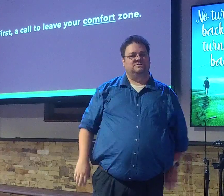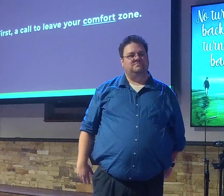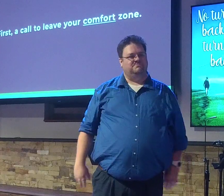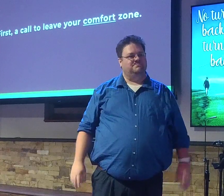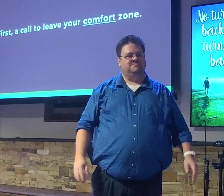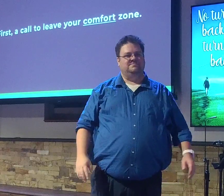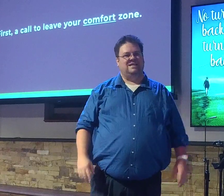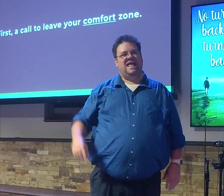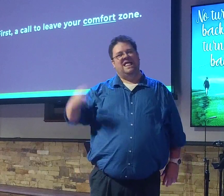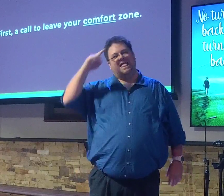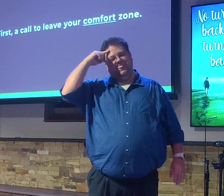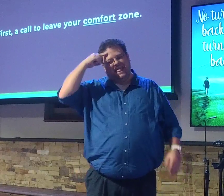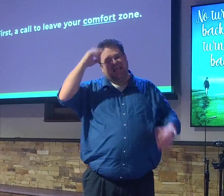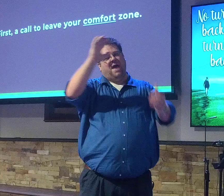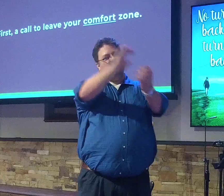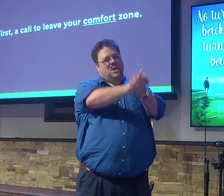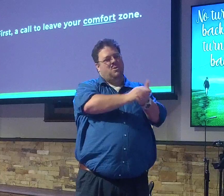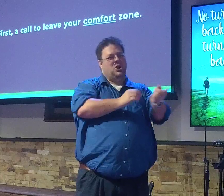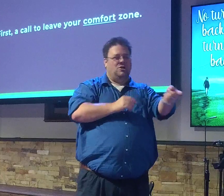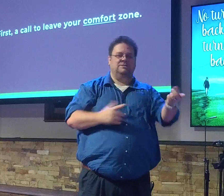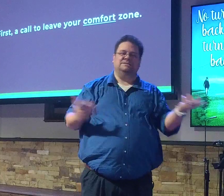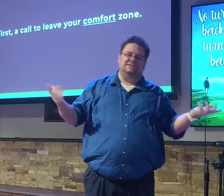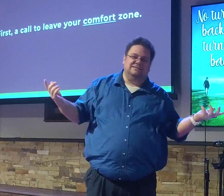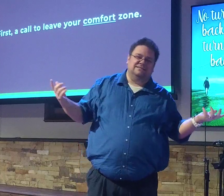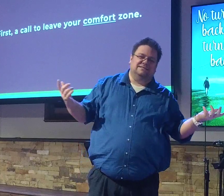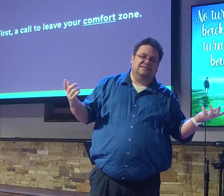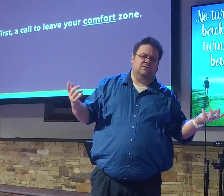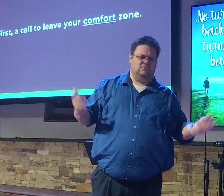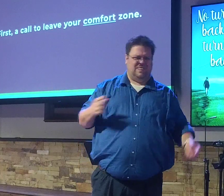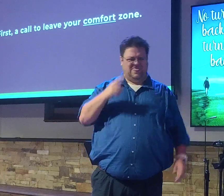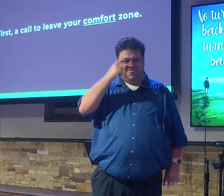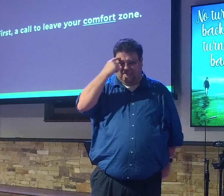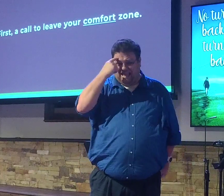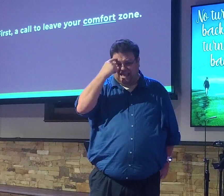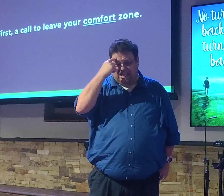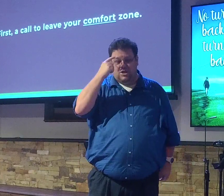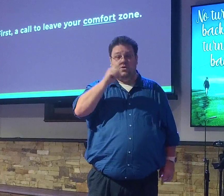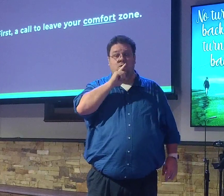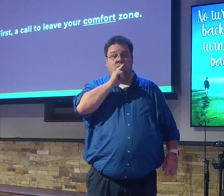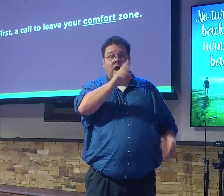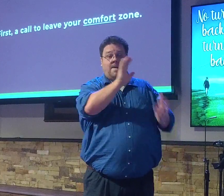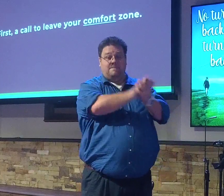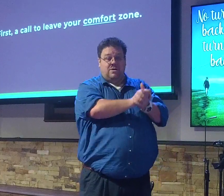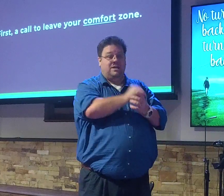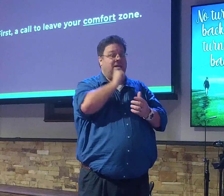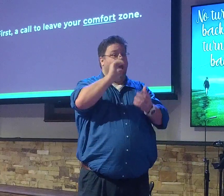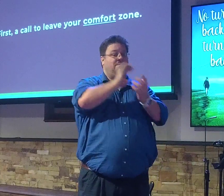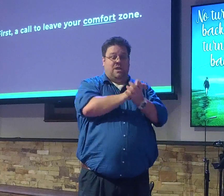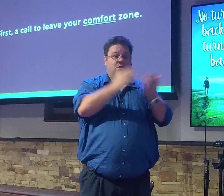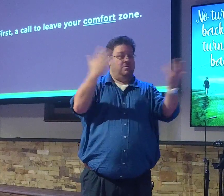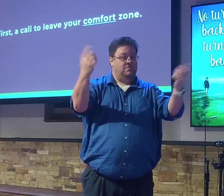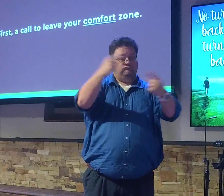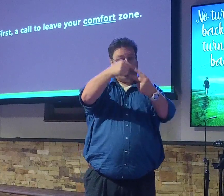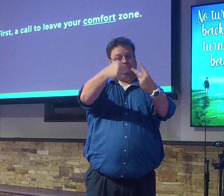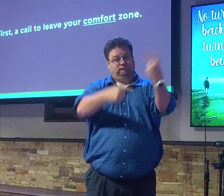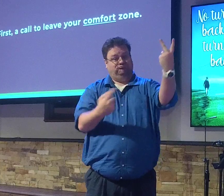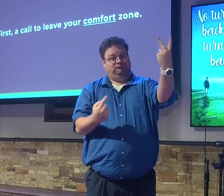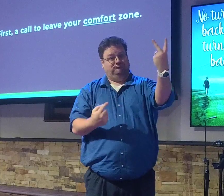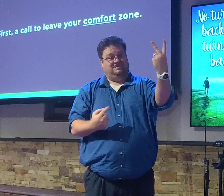I think I am. What do mean? You think you are? Either you are or you aren't. Right? I think I'm a Christian.